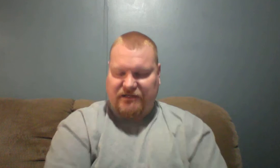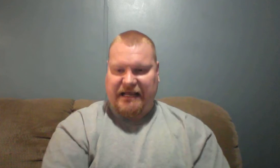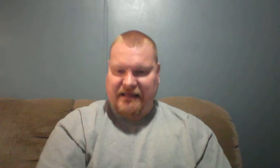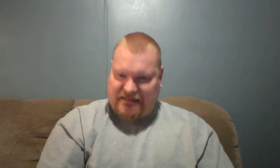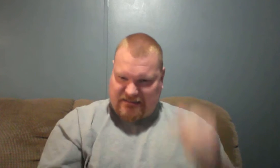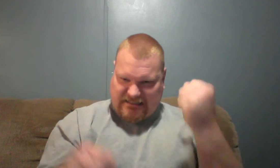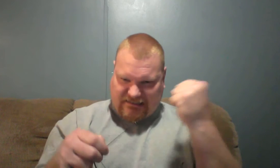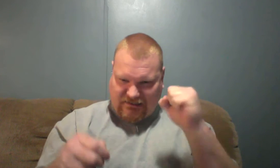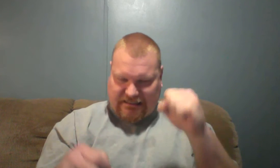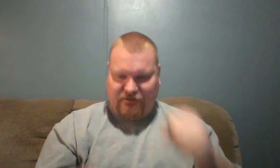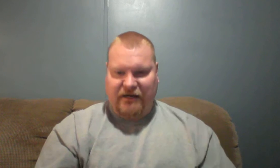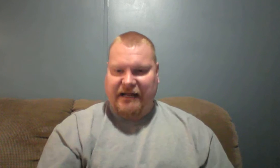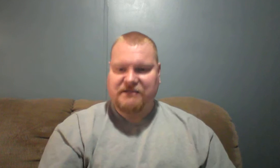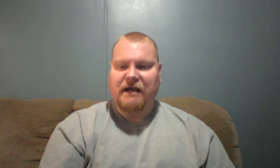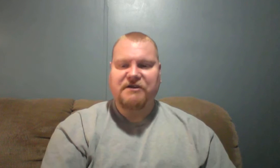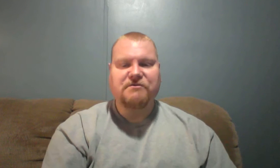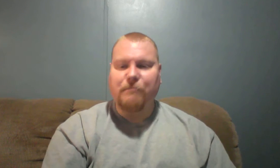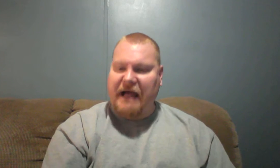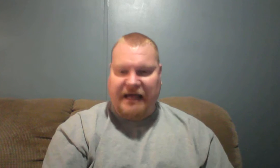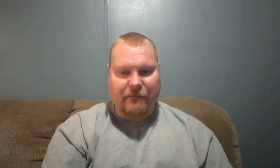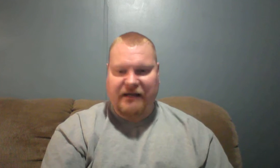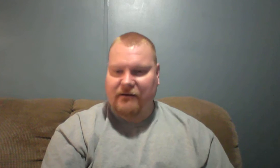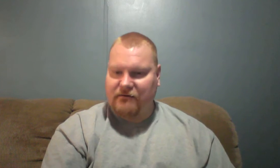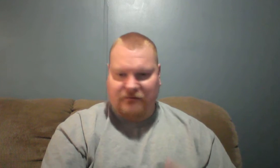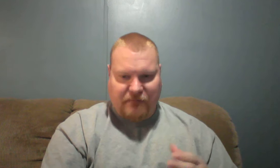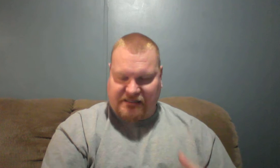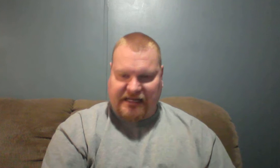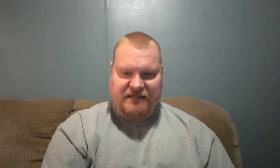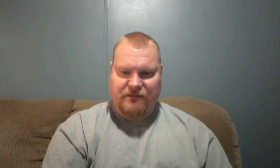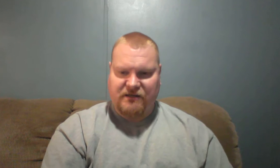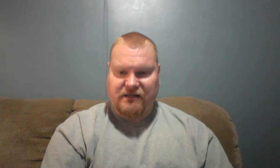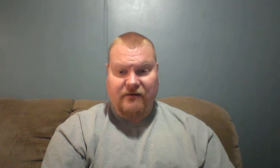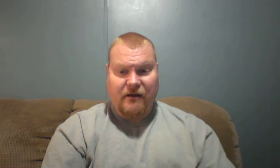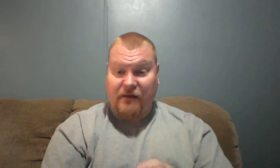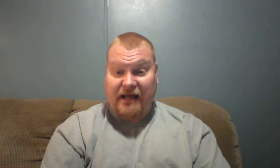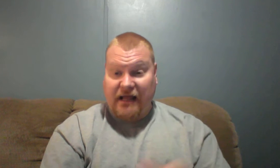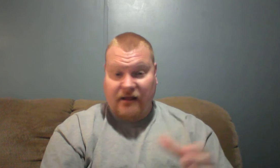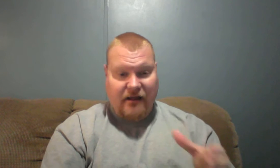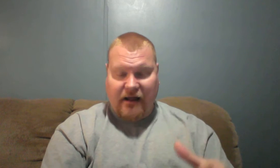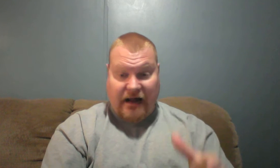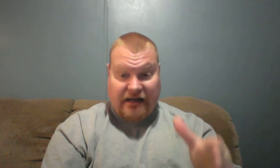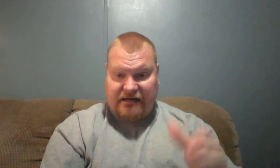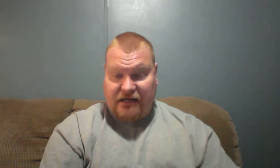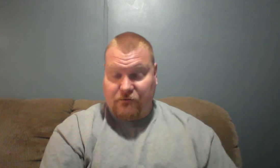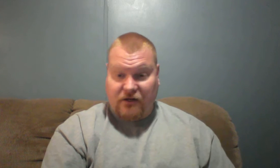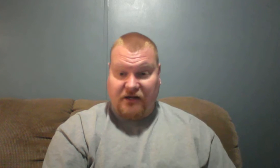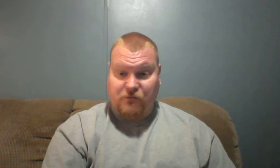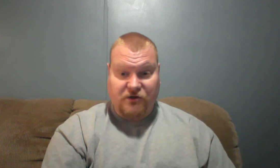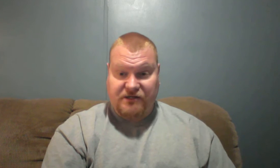teeth and grinding their hands, just mad at me by saying some of this stuff. But hey, I got to tell you what God's word said.